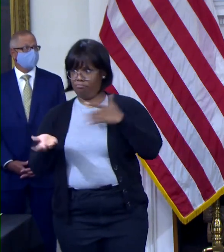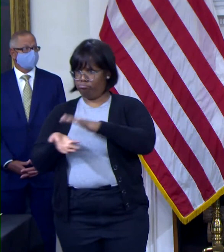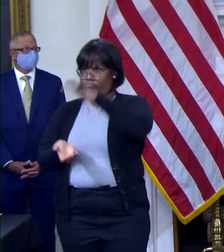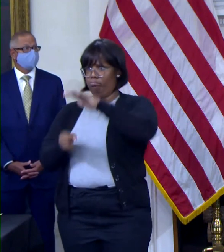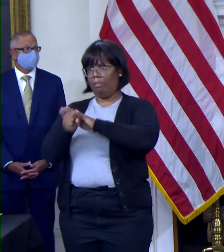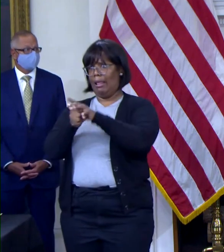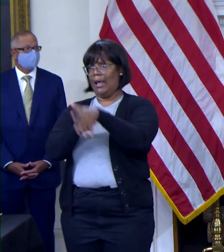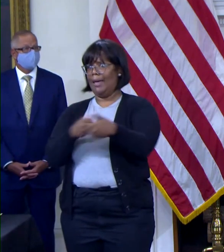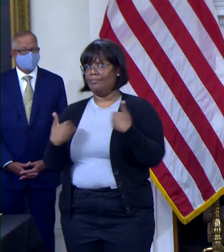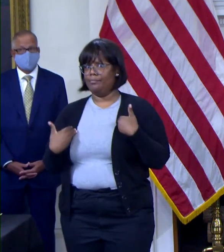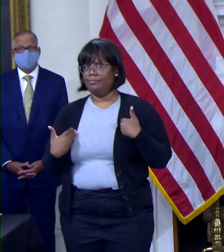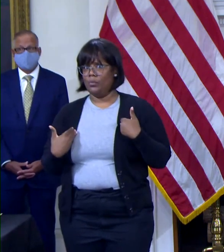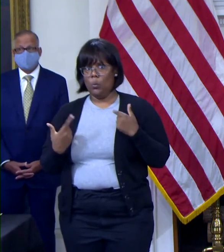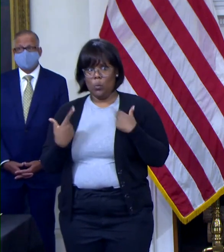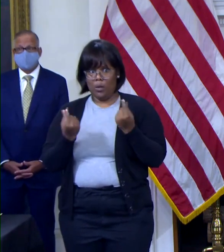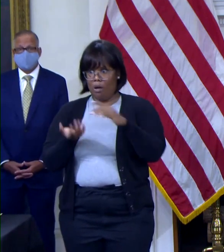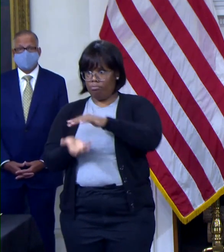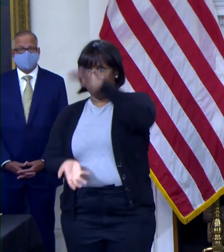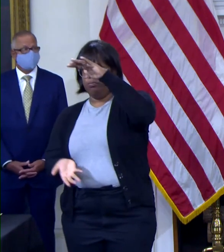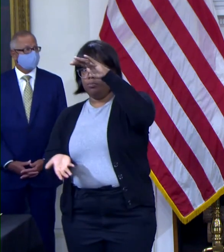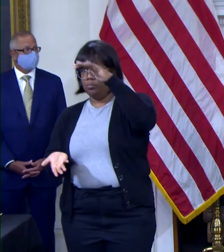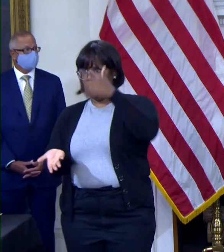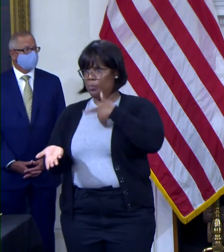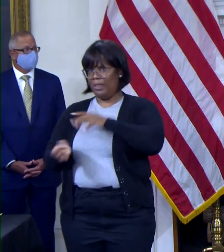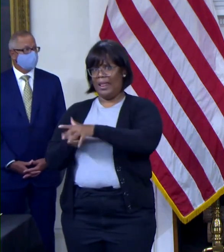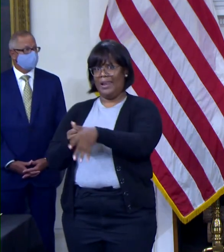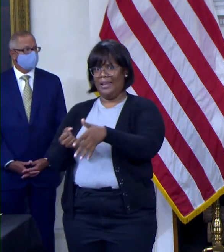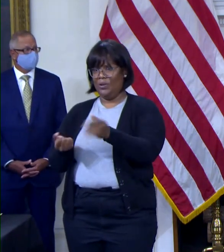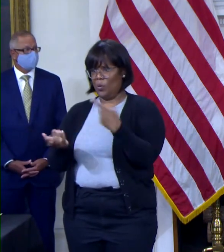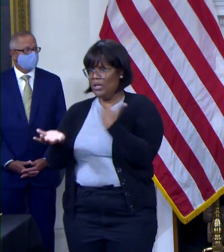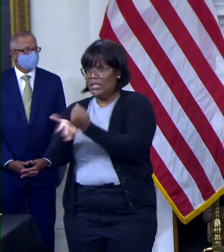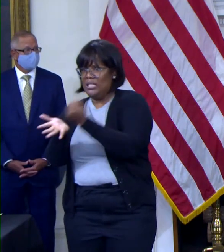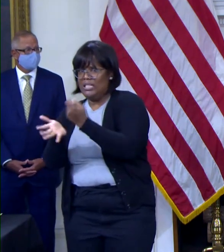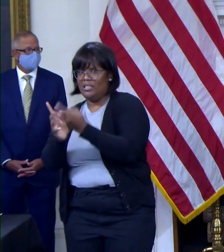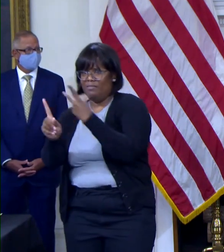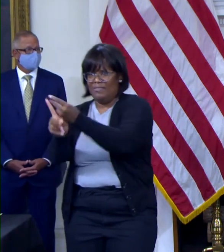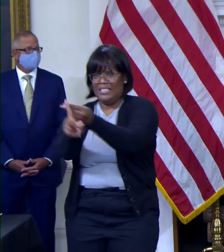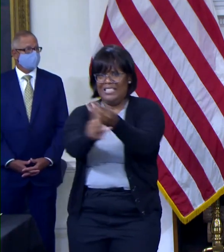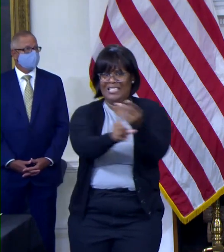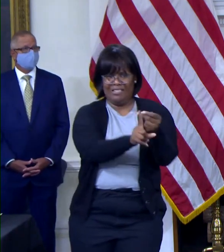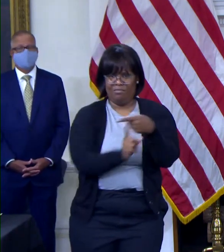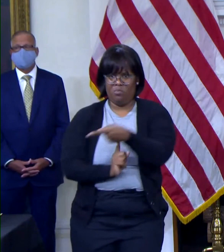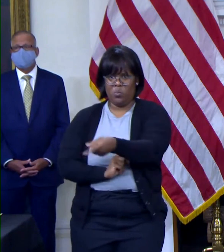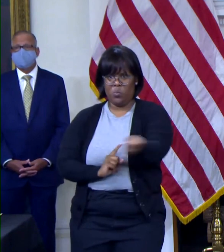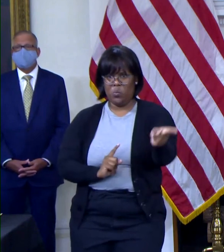decisions about what to do with them because we vaccinated nearly everybody in the state and we have, you know, too many left.